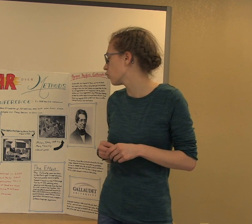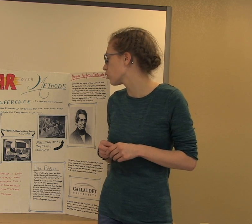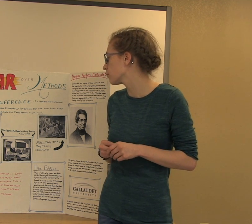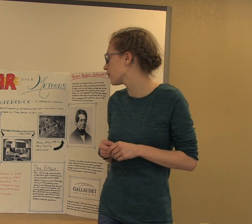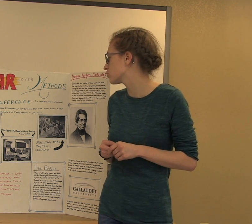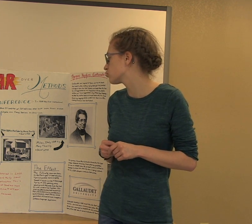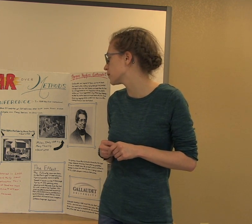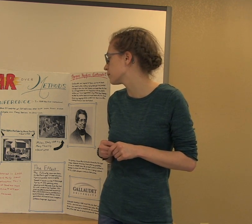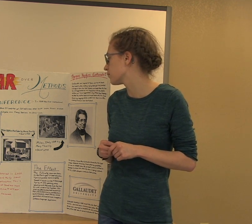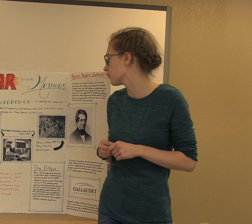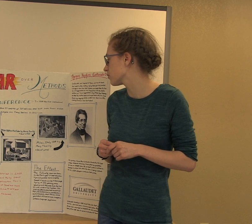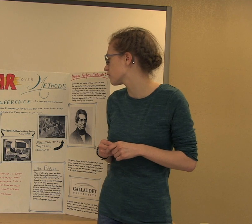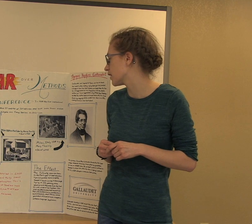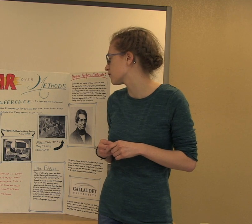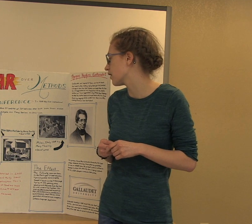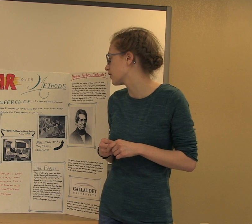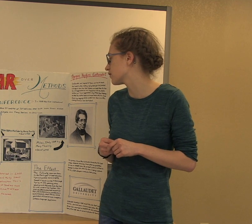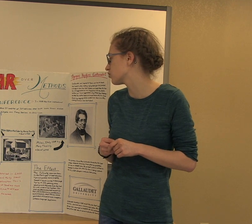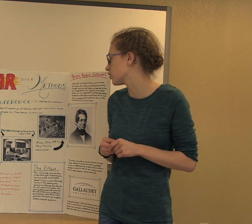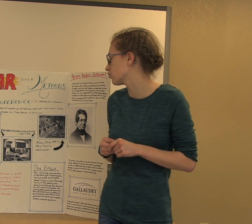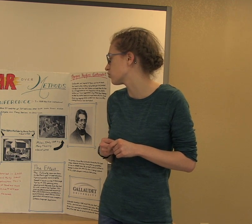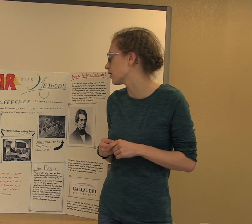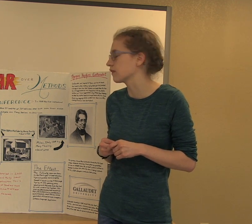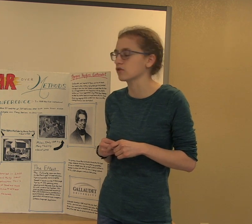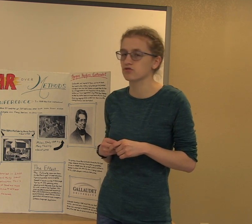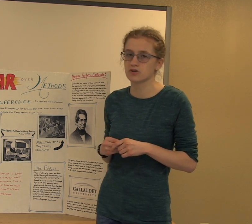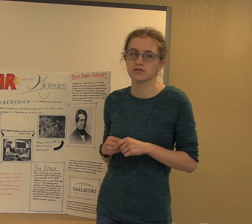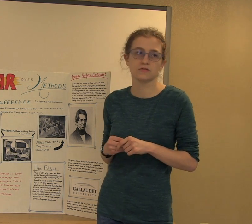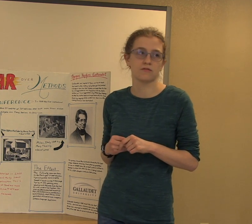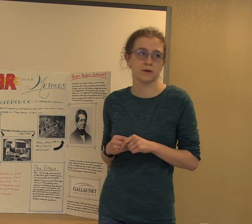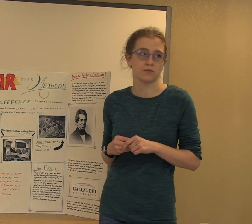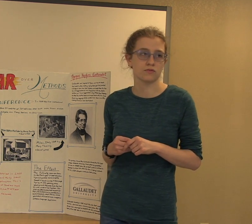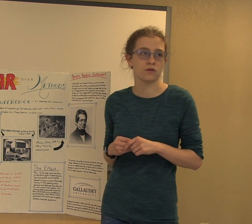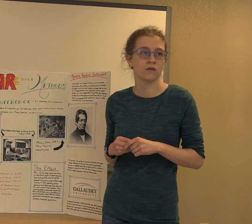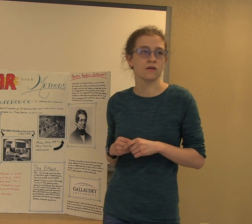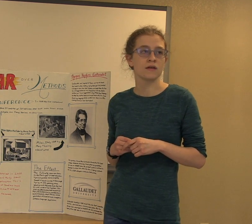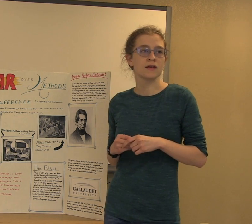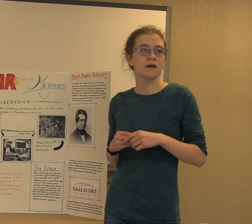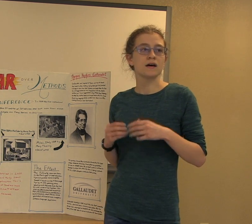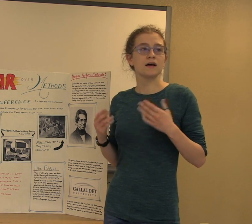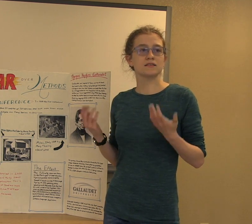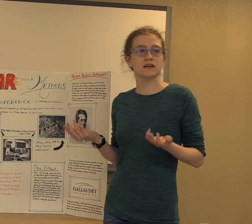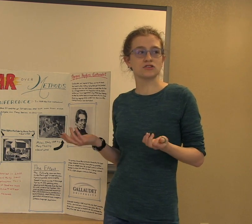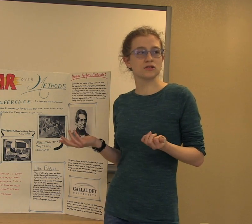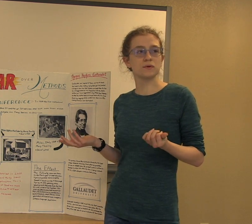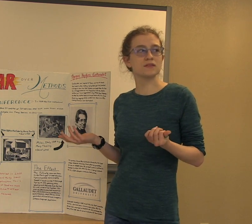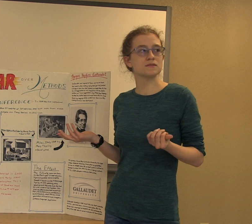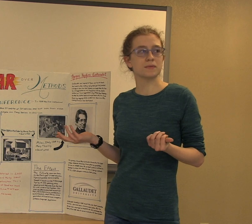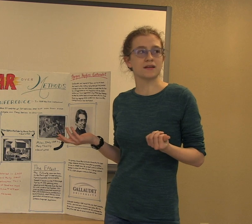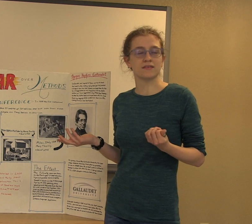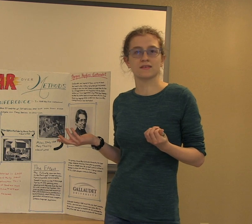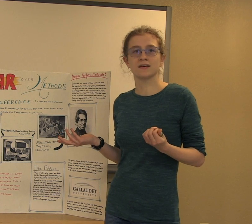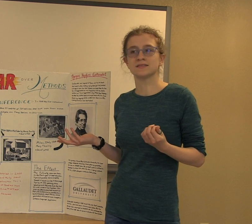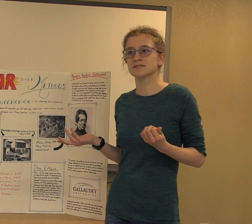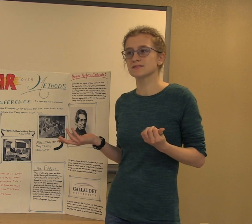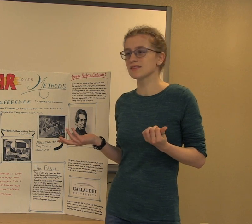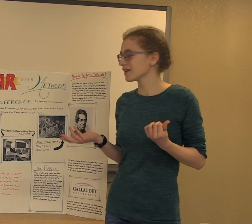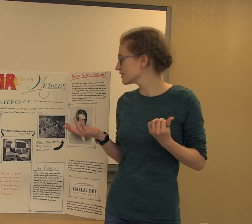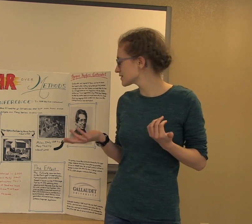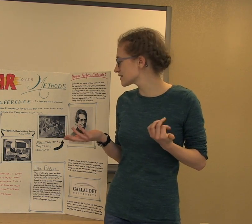the oral method should be preferred to that of signs in education and the instruction of deaf mutes. Essentially what this means is